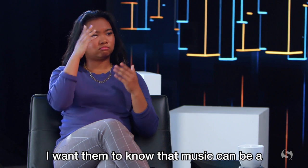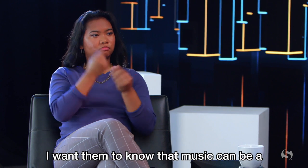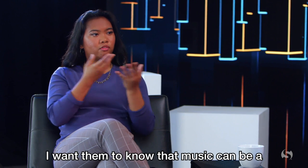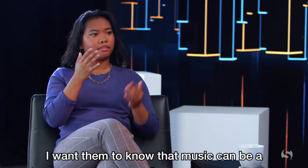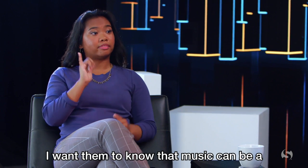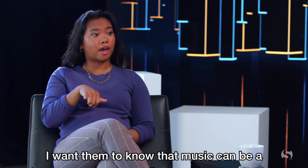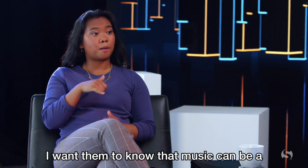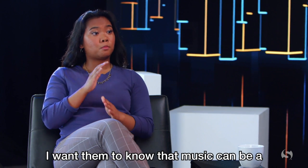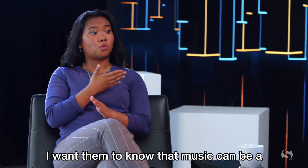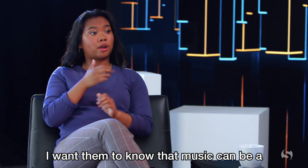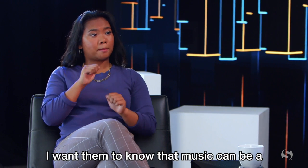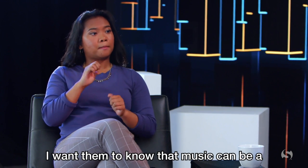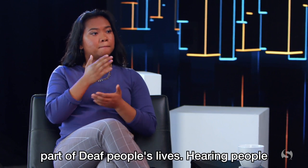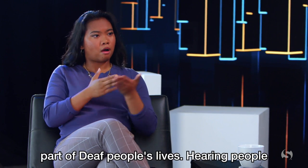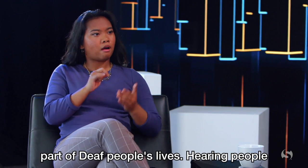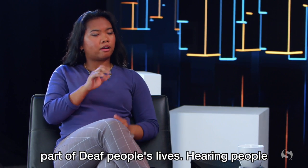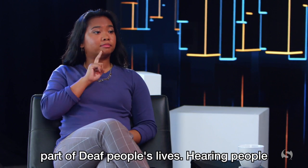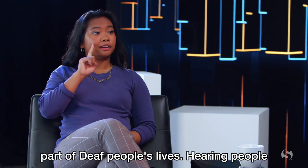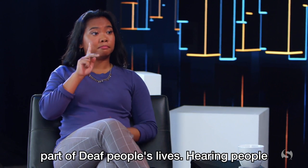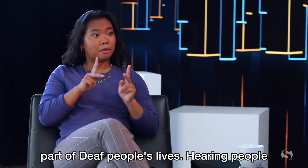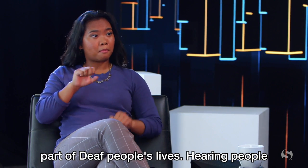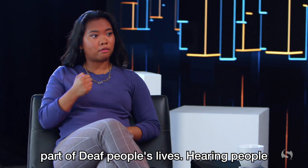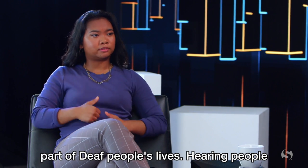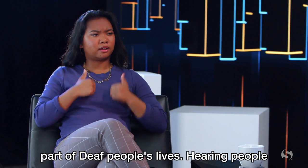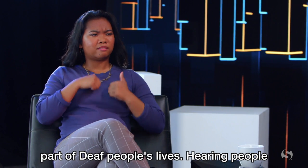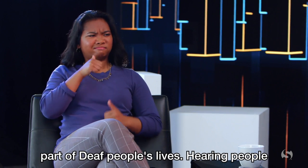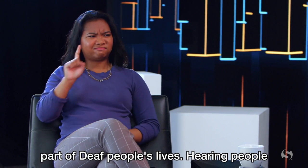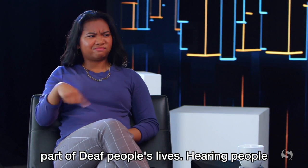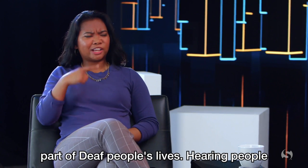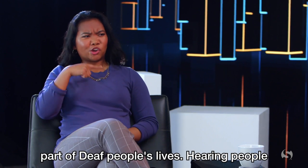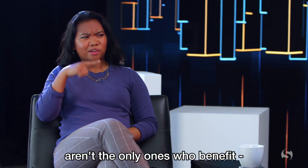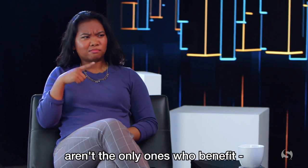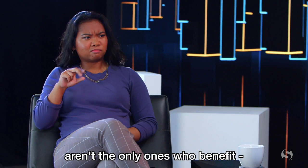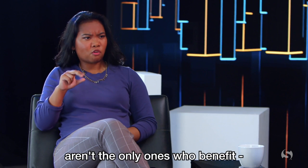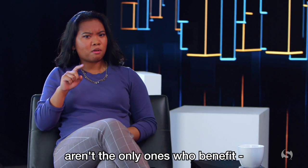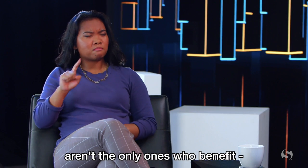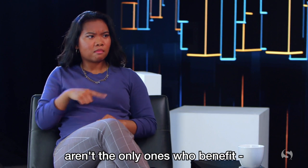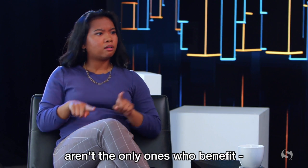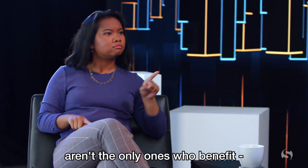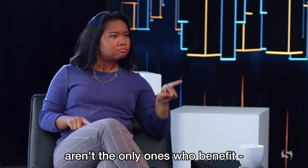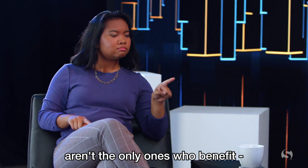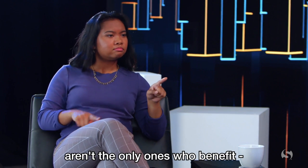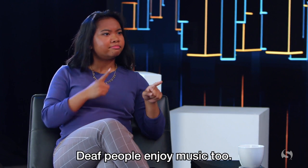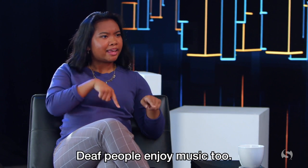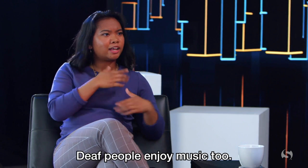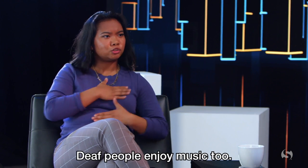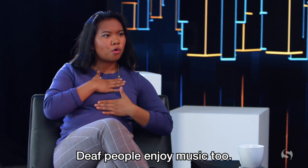I want them to know that music can be a part of Deaf people's lives. Hearing people aren't the only ones who benefit. Deaf people enjoy